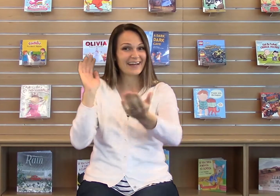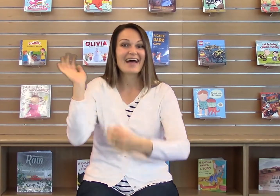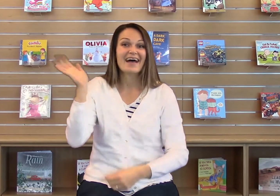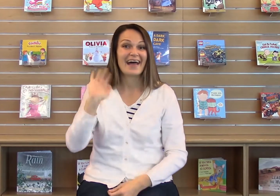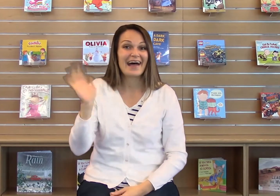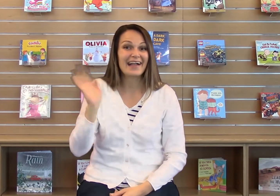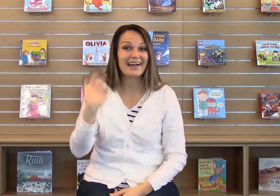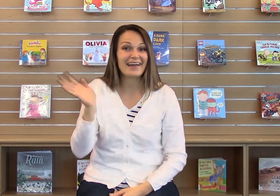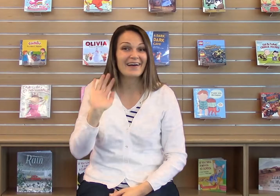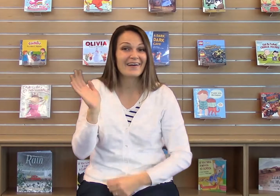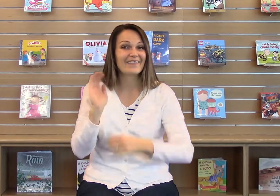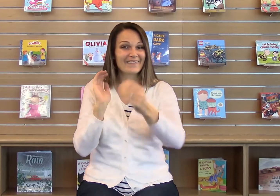Hello.